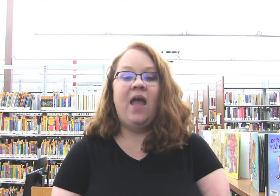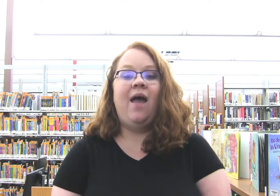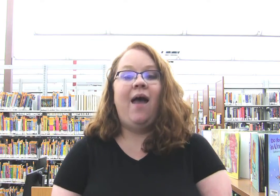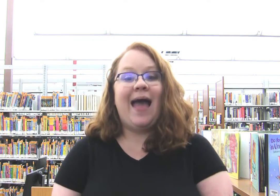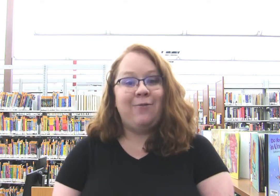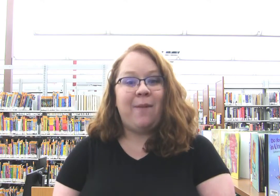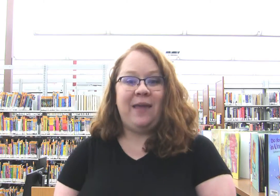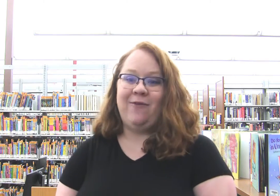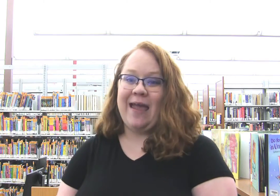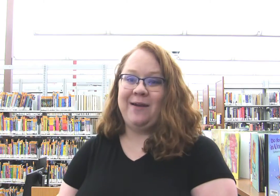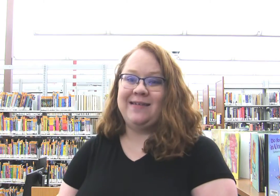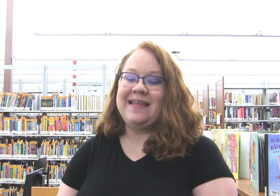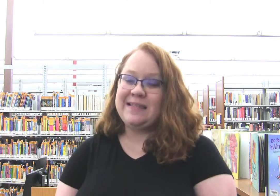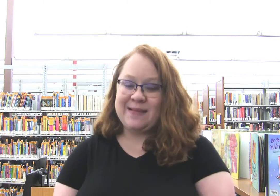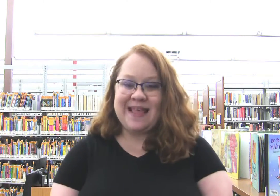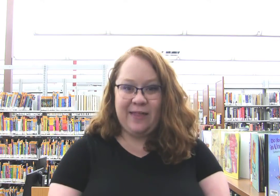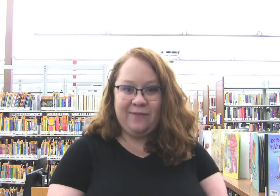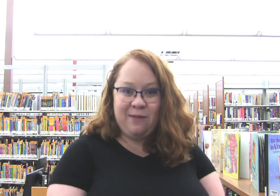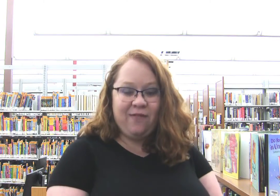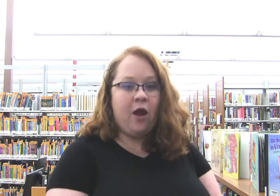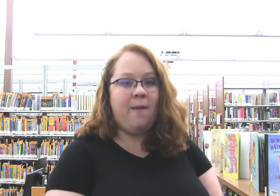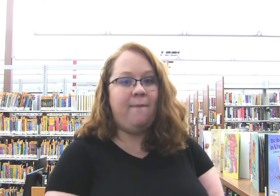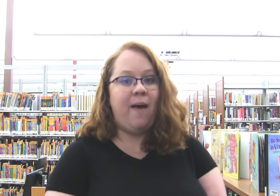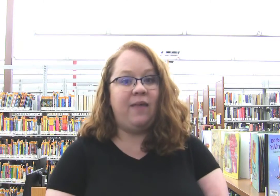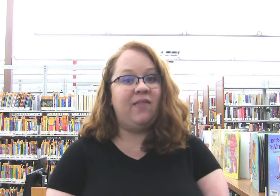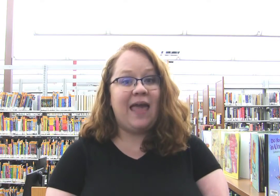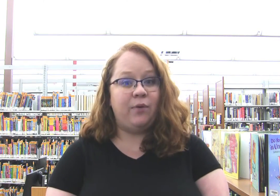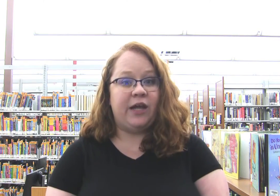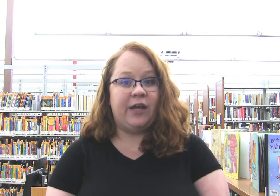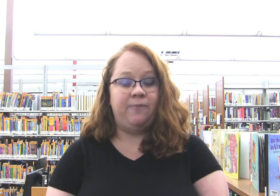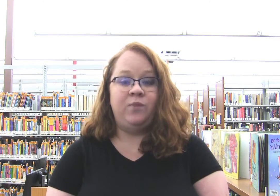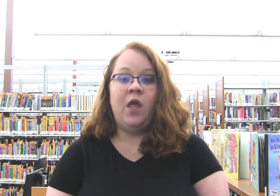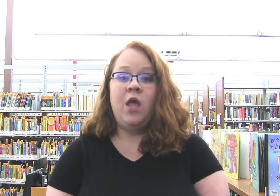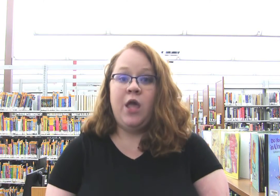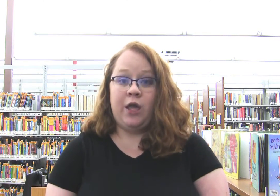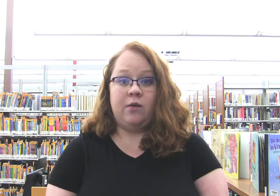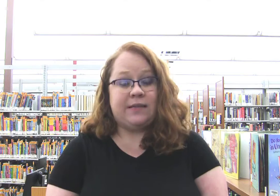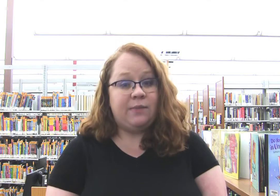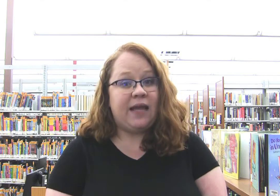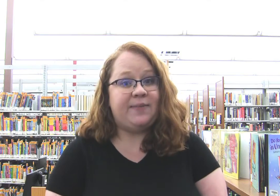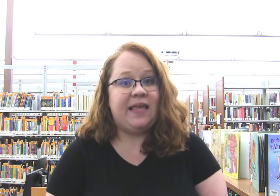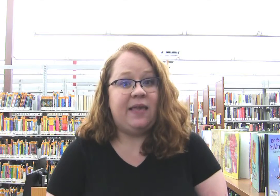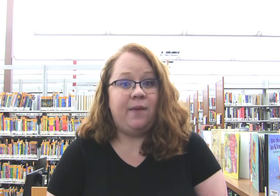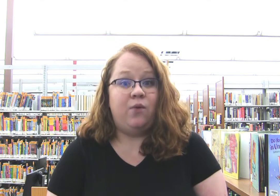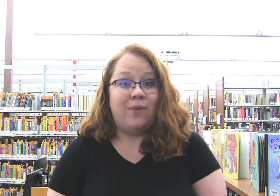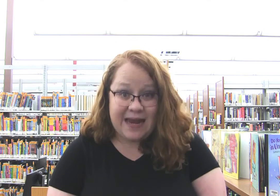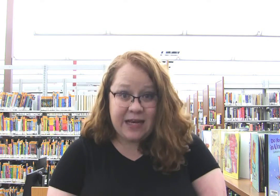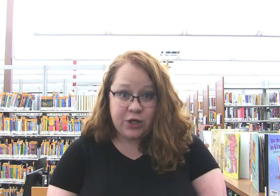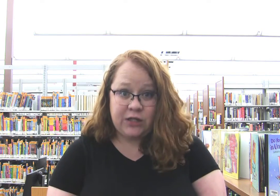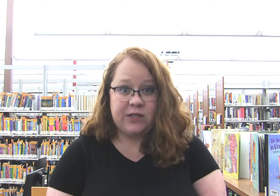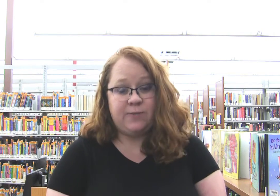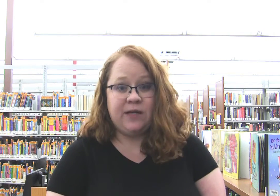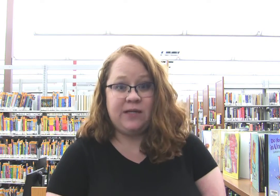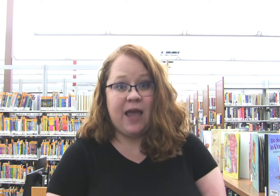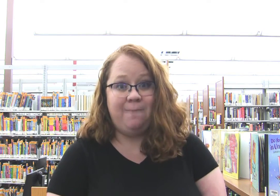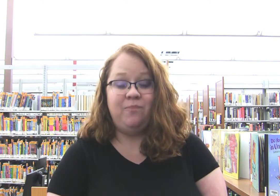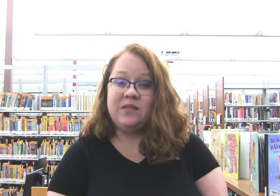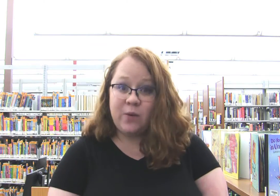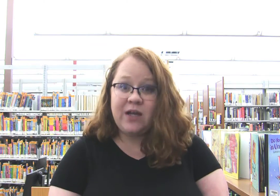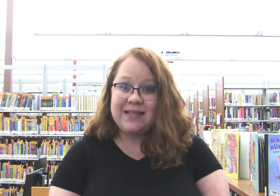Hi, Rumping Rhymers. It's Miss Heather from the Flower Mound Public Library. You know, sometimes it can be rainy during the springtime, so we're going to